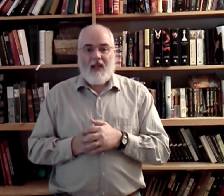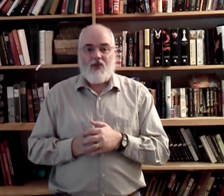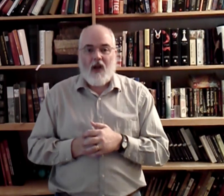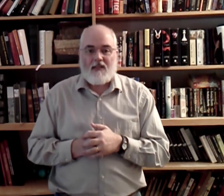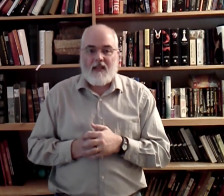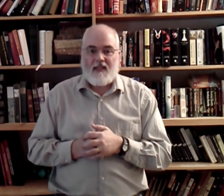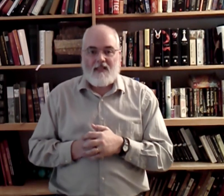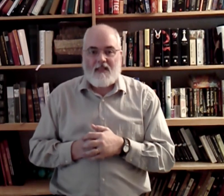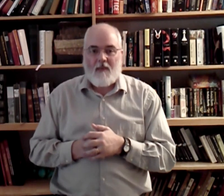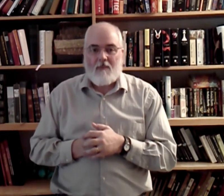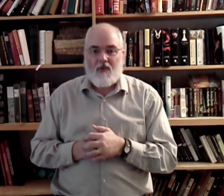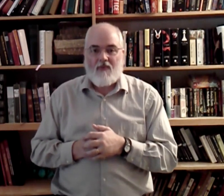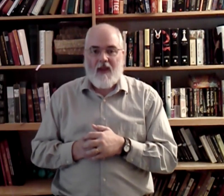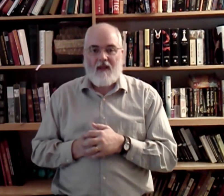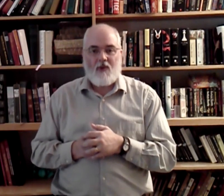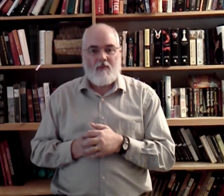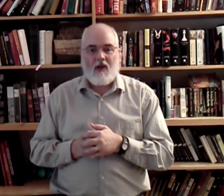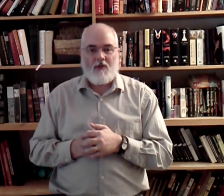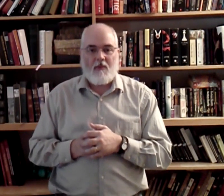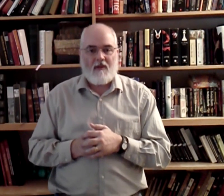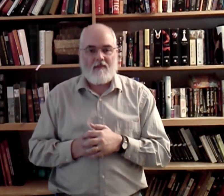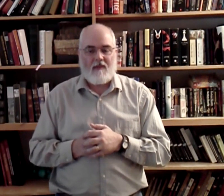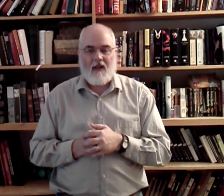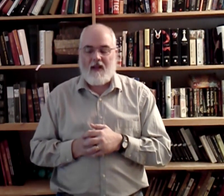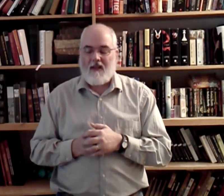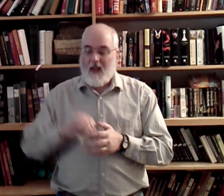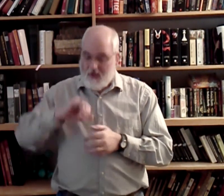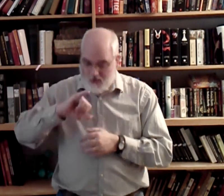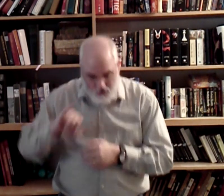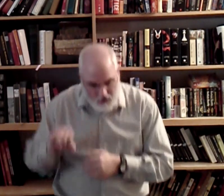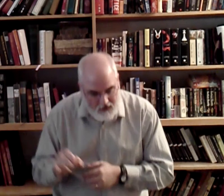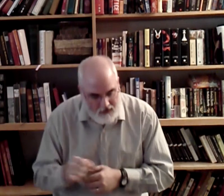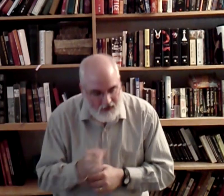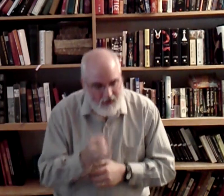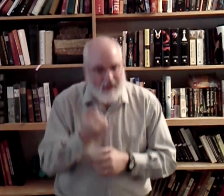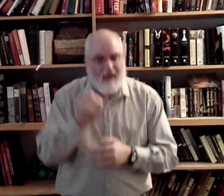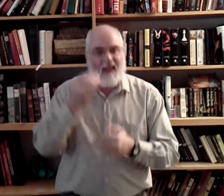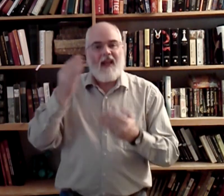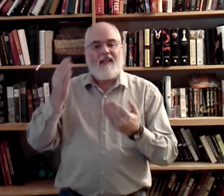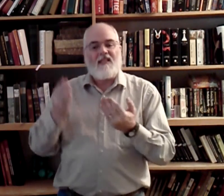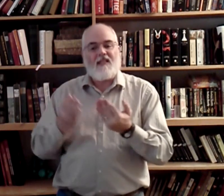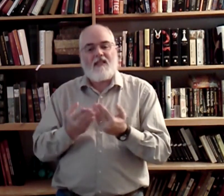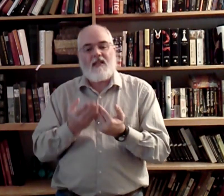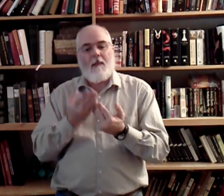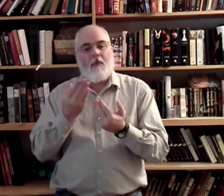Just in simple faith to plunge me. Okay? Just. In simple.